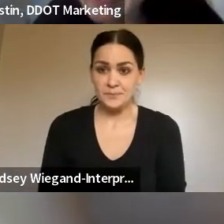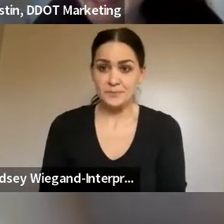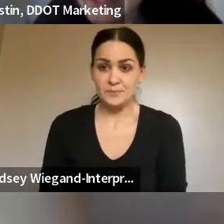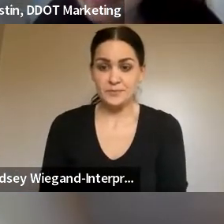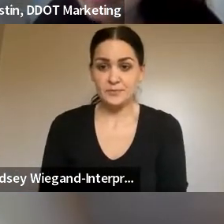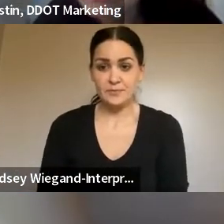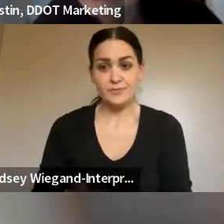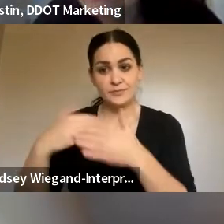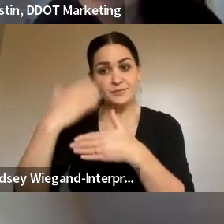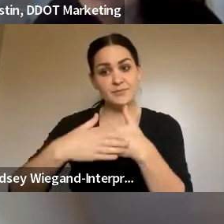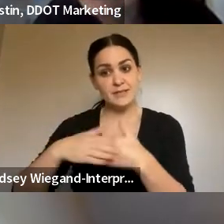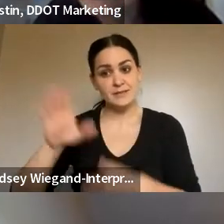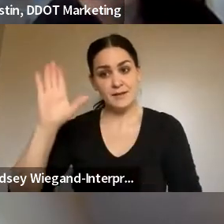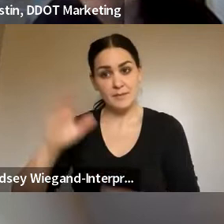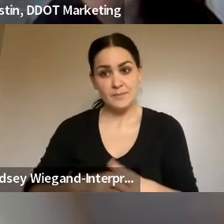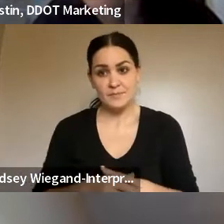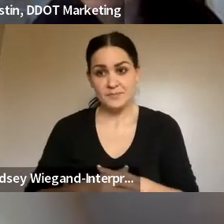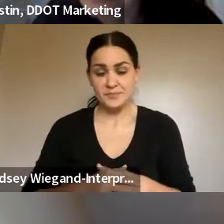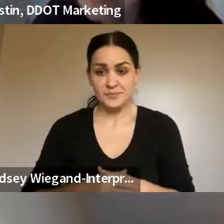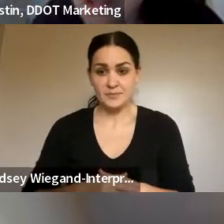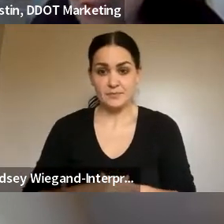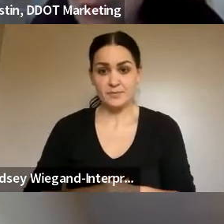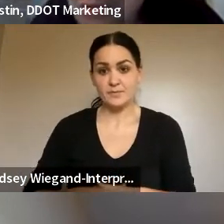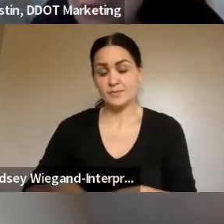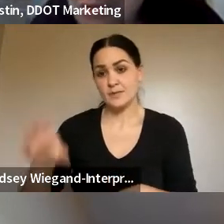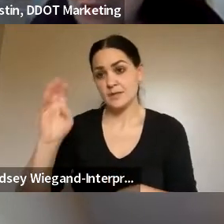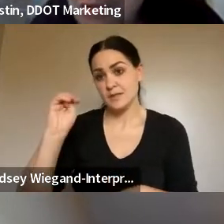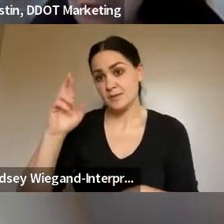Next hand up is Ms. Richella.